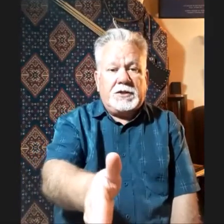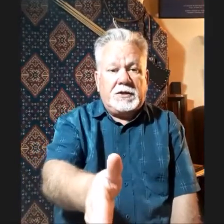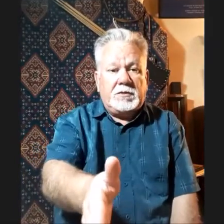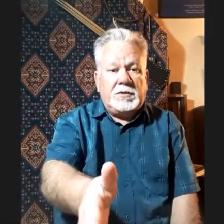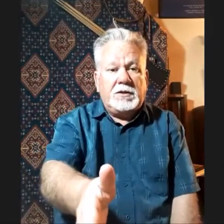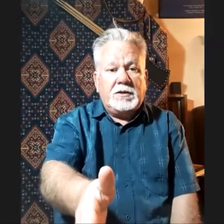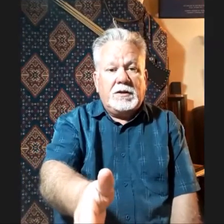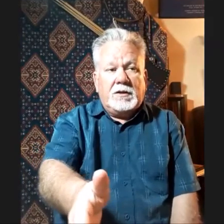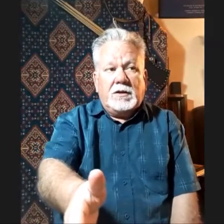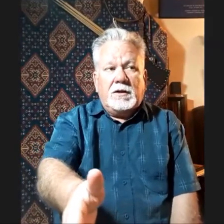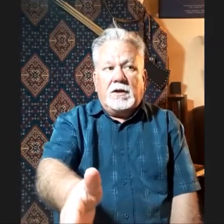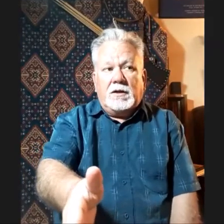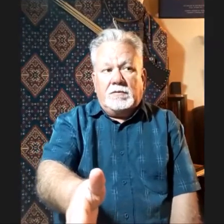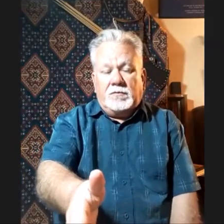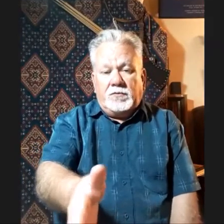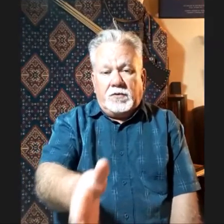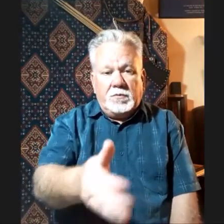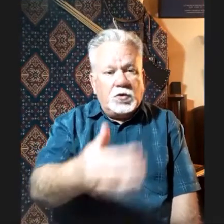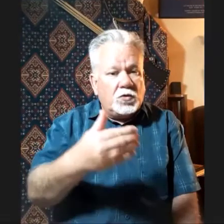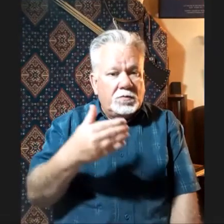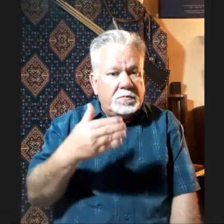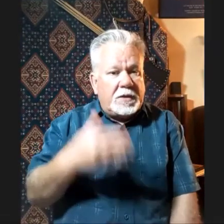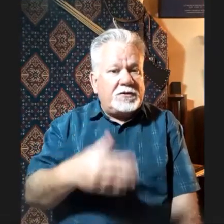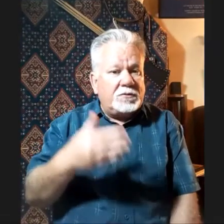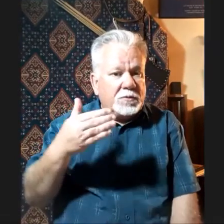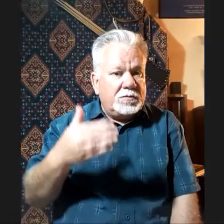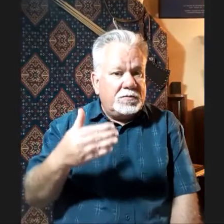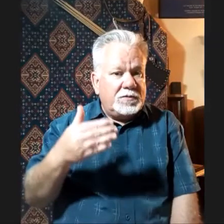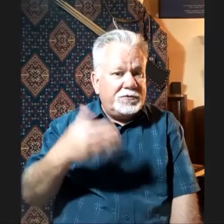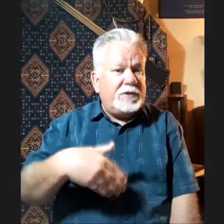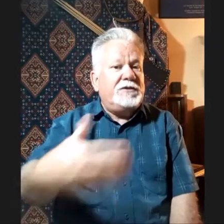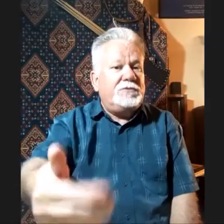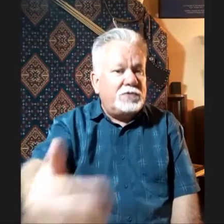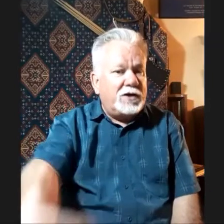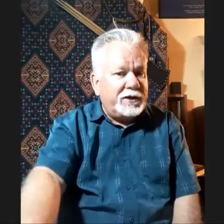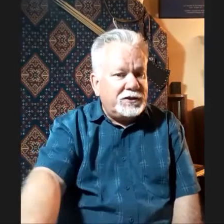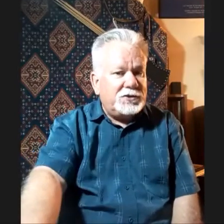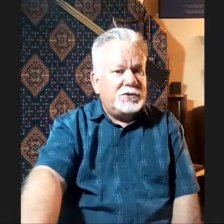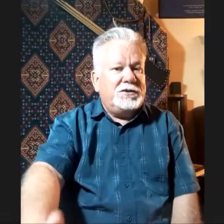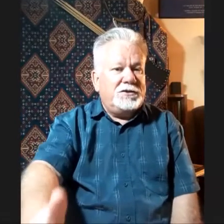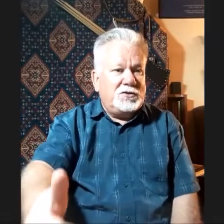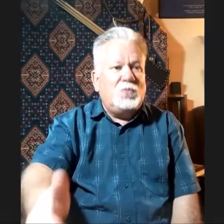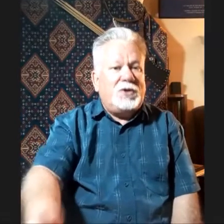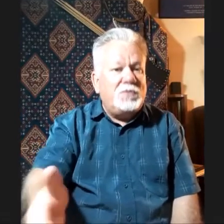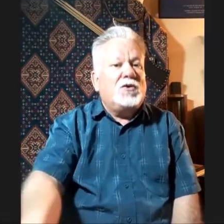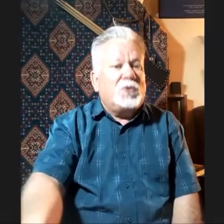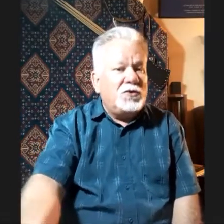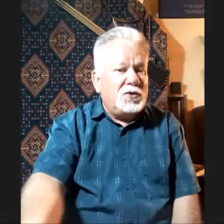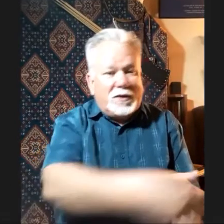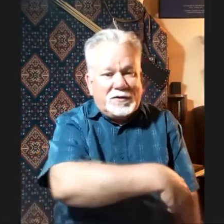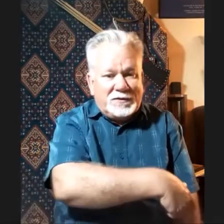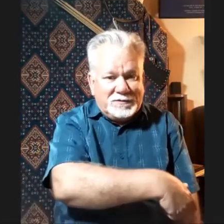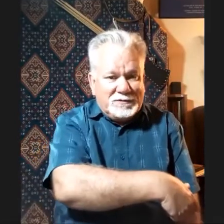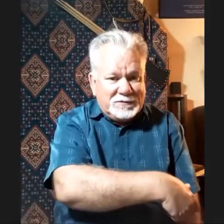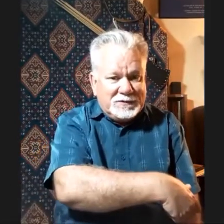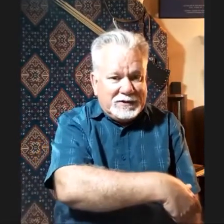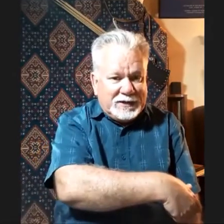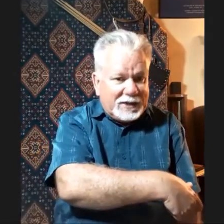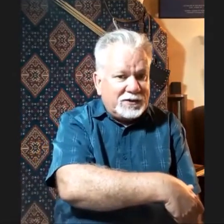at the enemy from your maximum effective range to when you've got to turn around and get out of